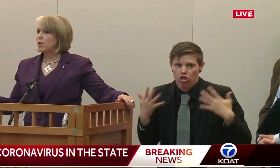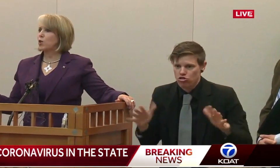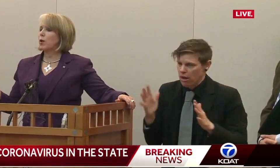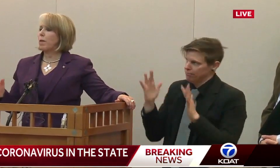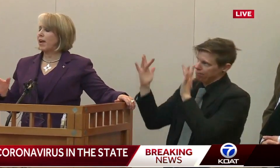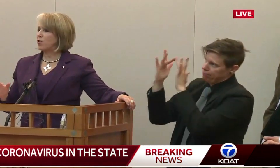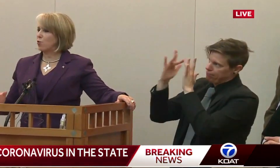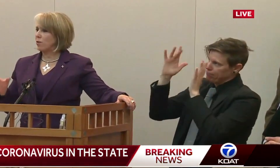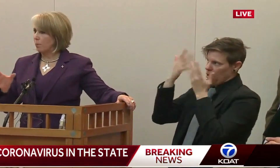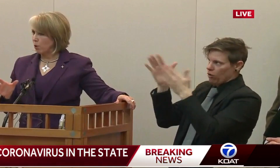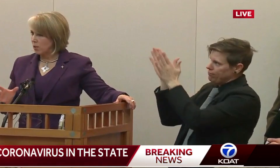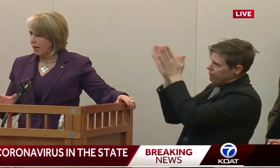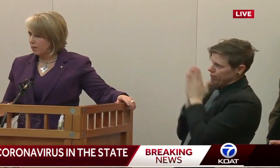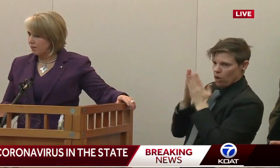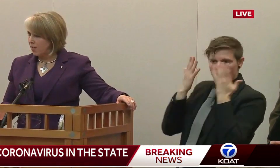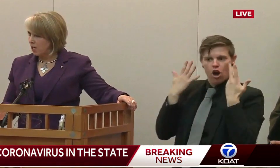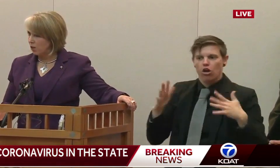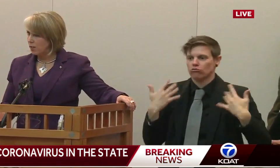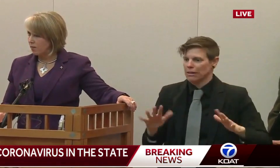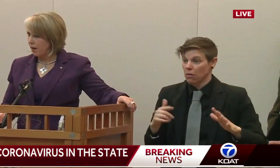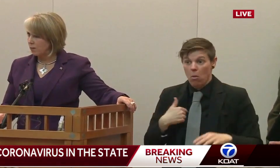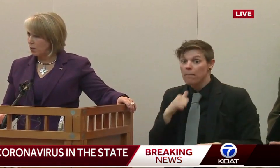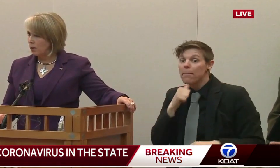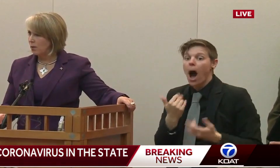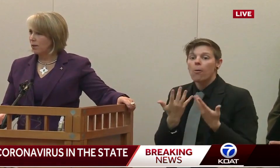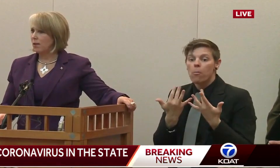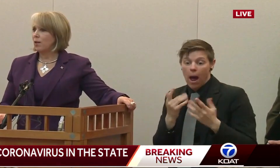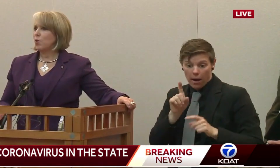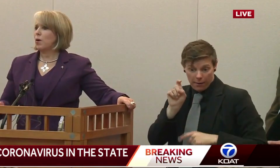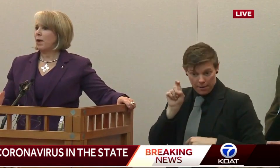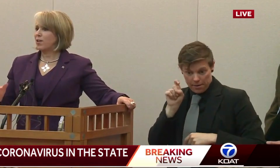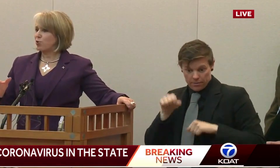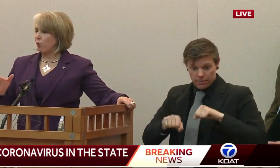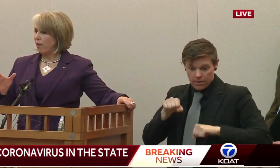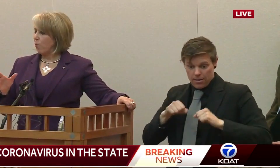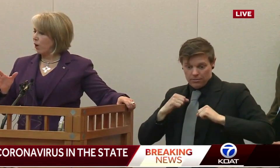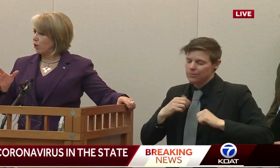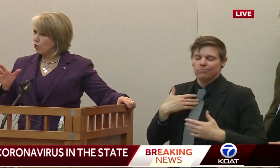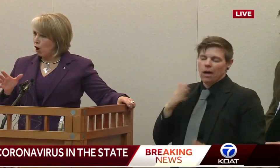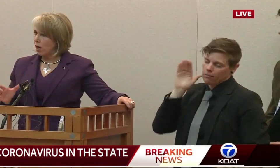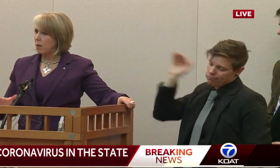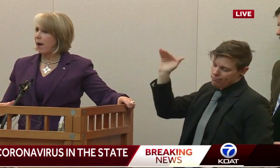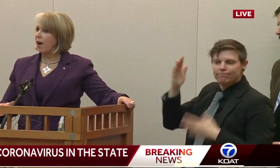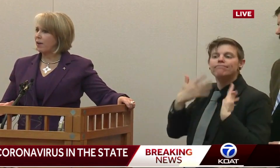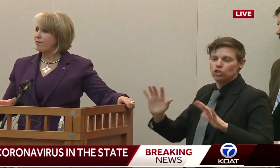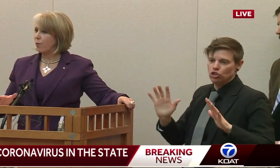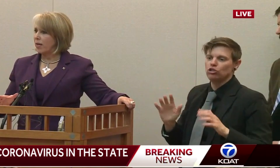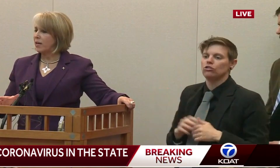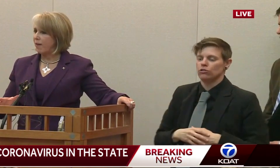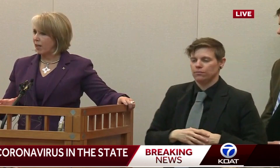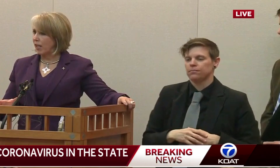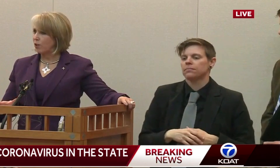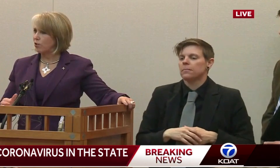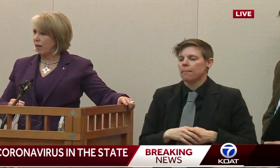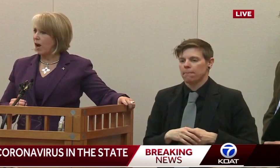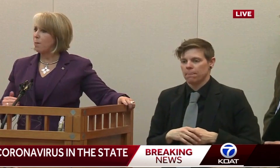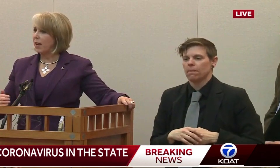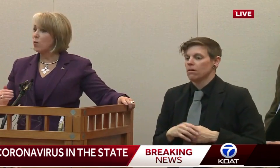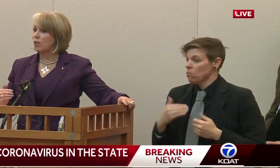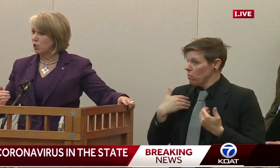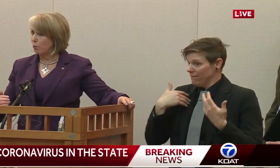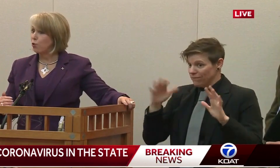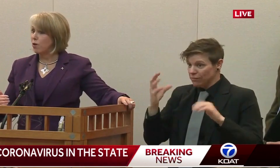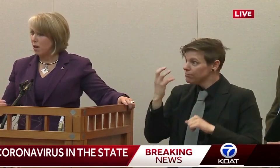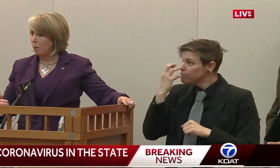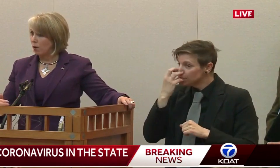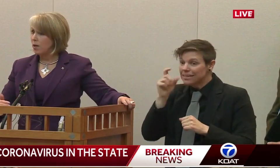wait, so we make sure that protective gear is available. We make sure that we're talking about if we need ventilators and how